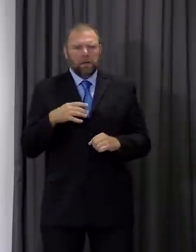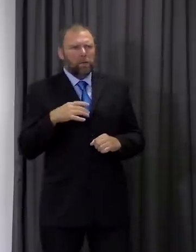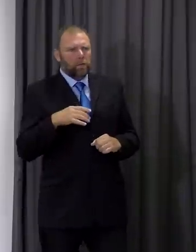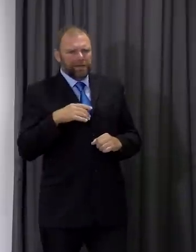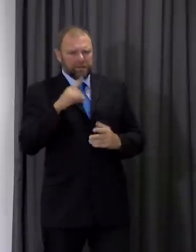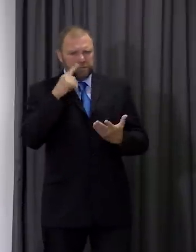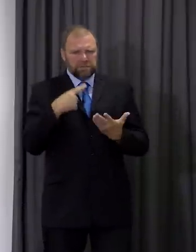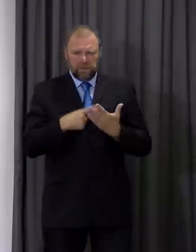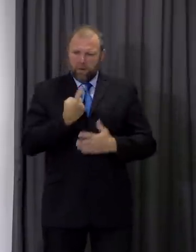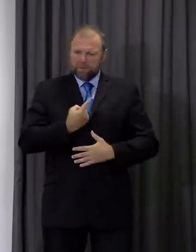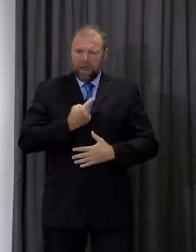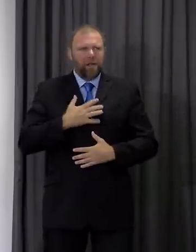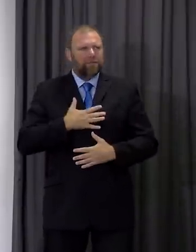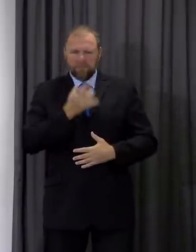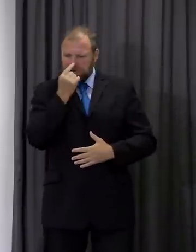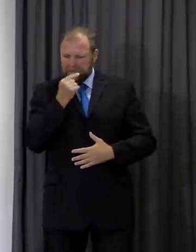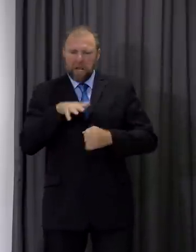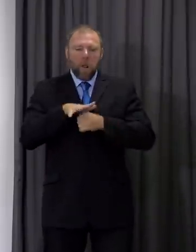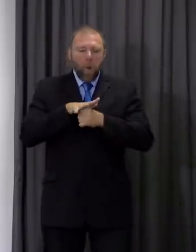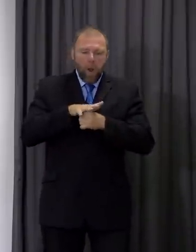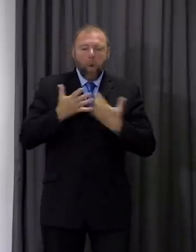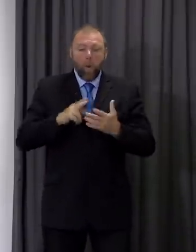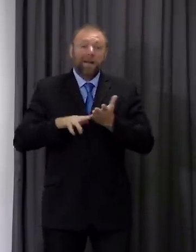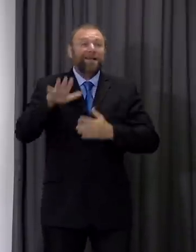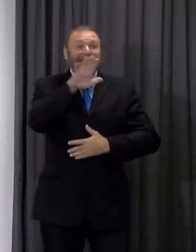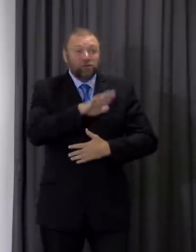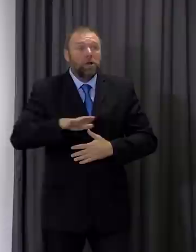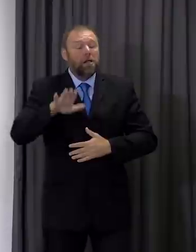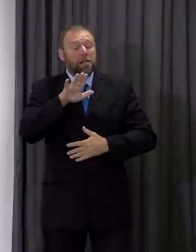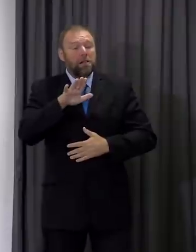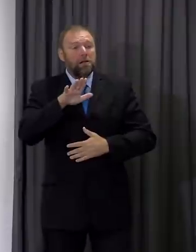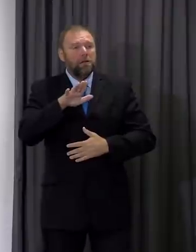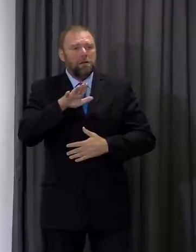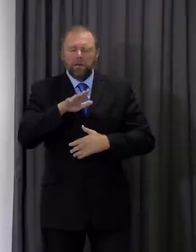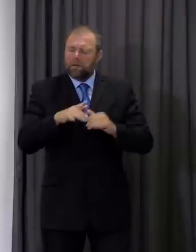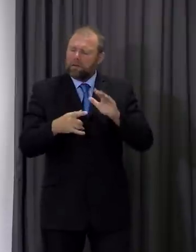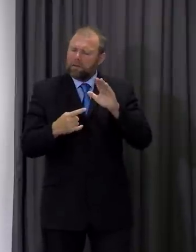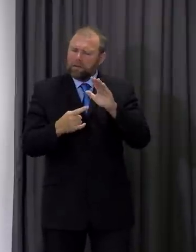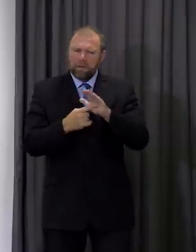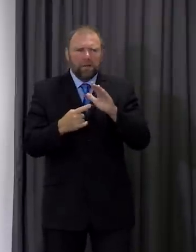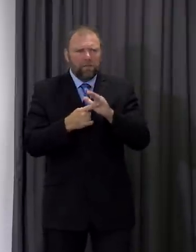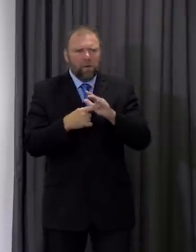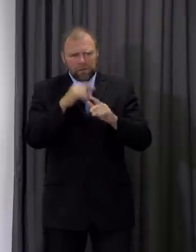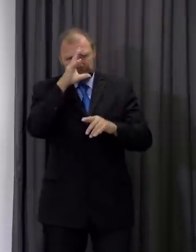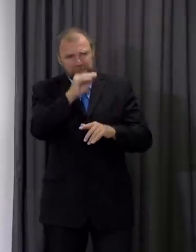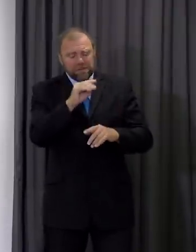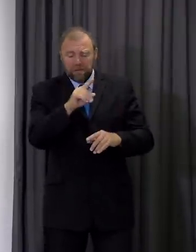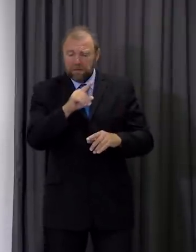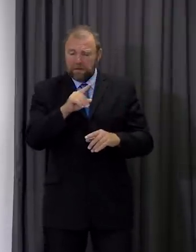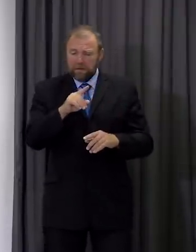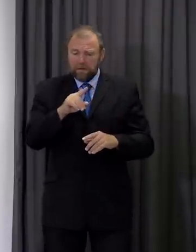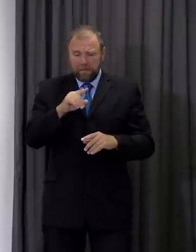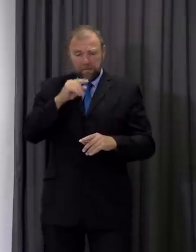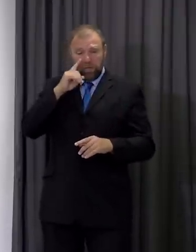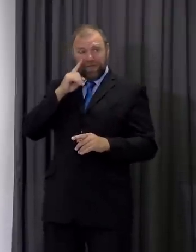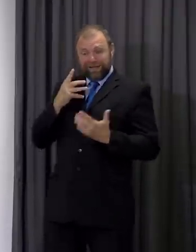on a national level because the point that I made earlier, Adrian, I think is really important. We think we're in an equivalent period of